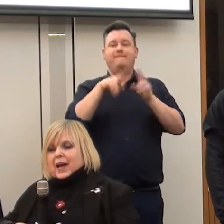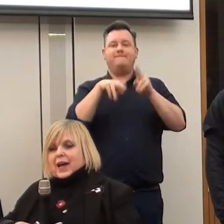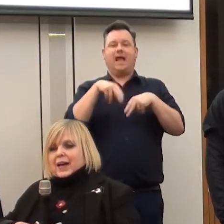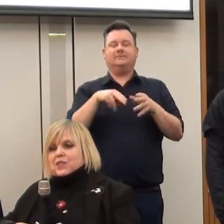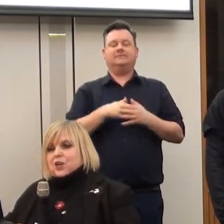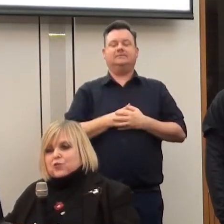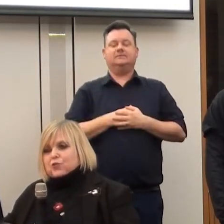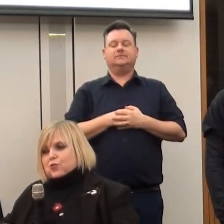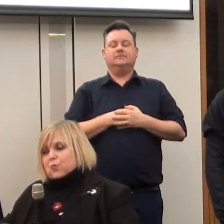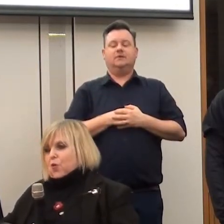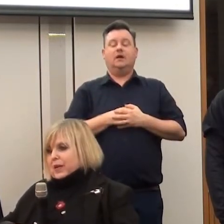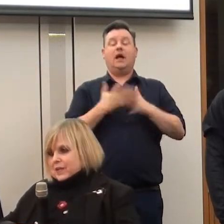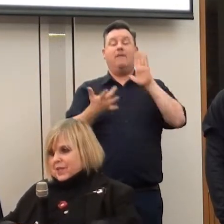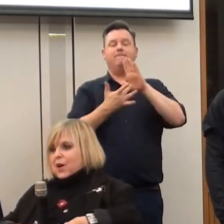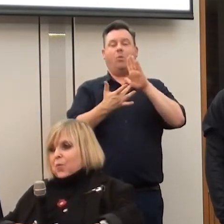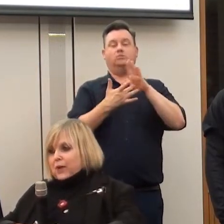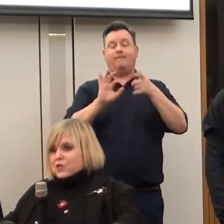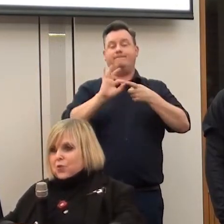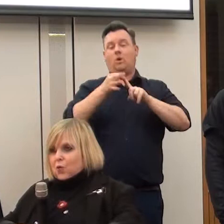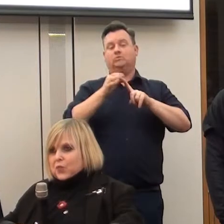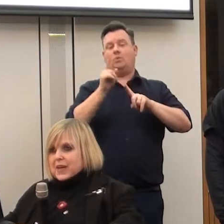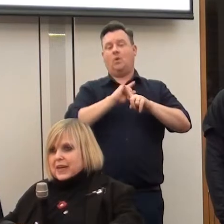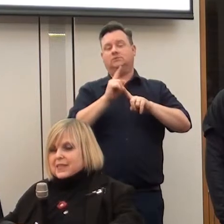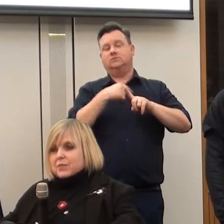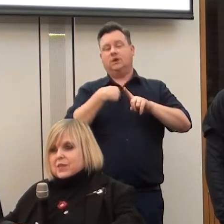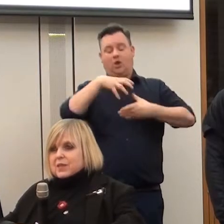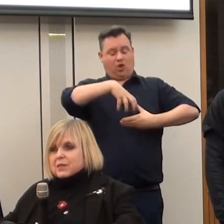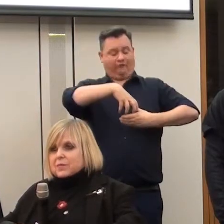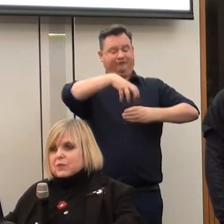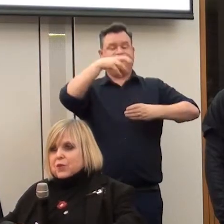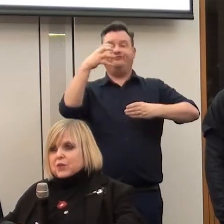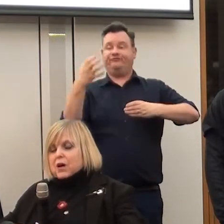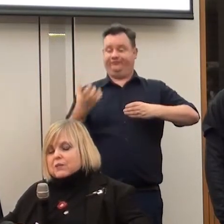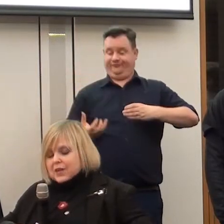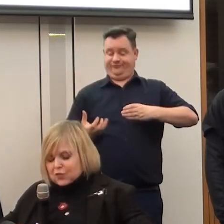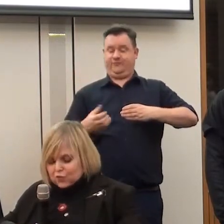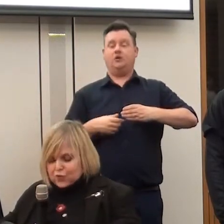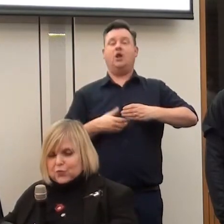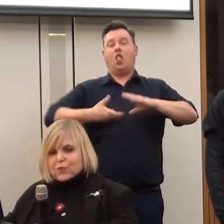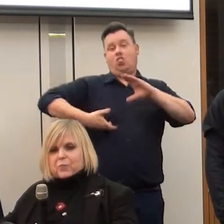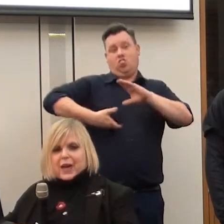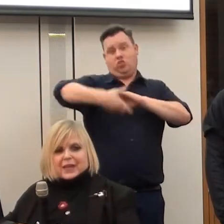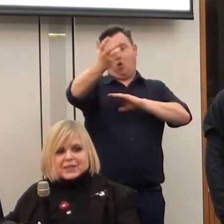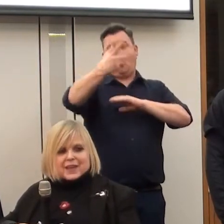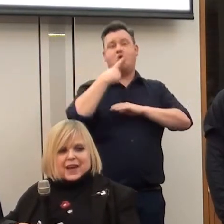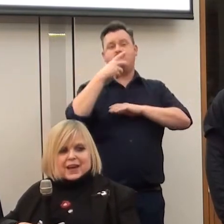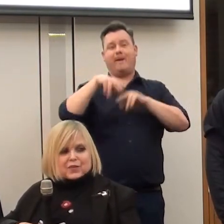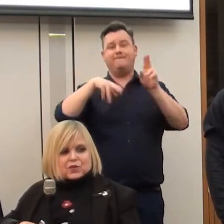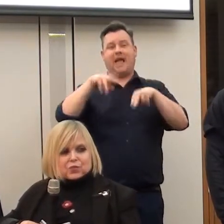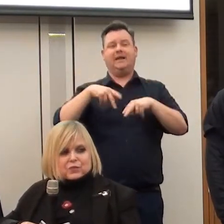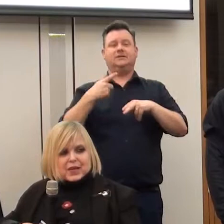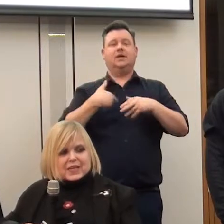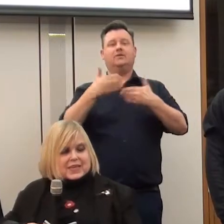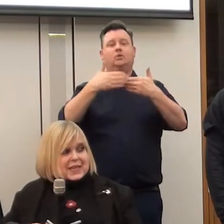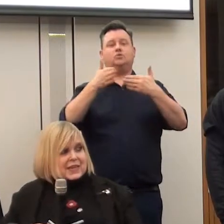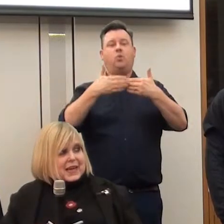And at a crucial point, we took off the lids of the food cartons and threw the red paint at